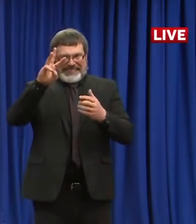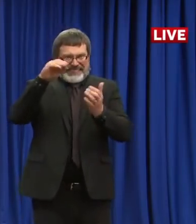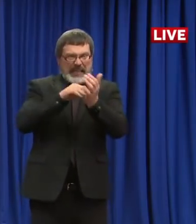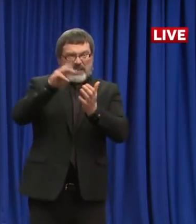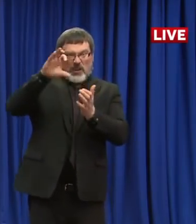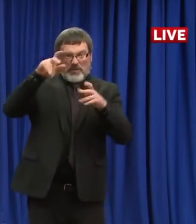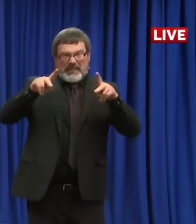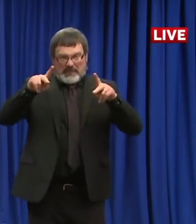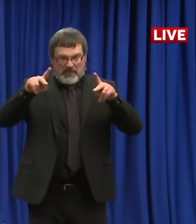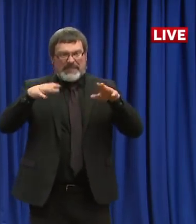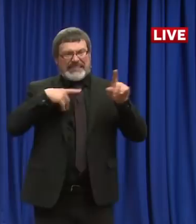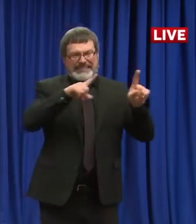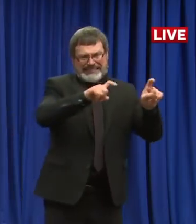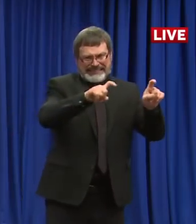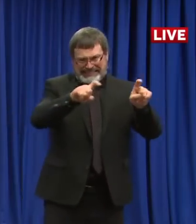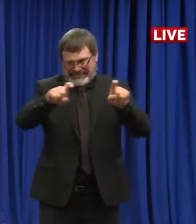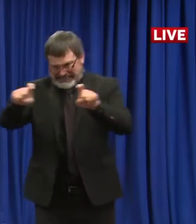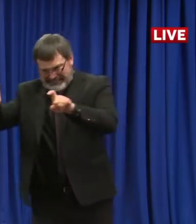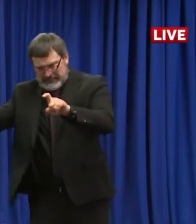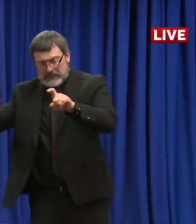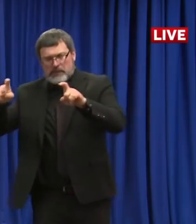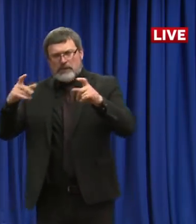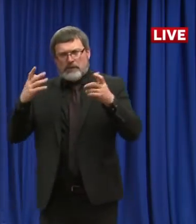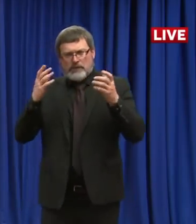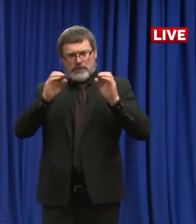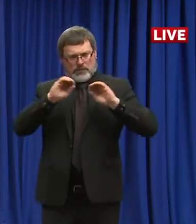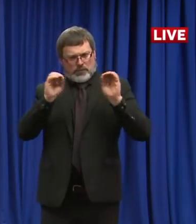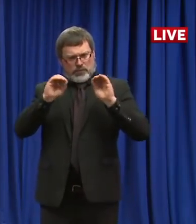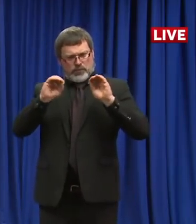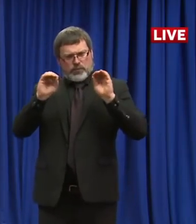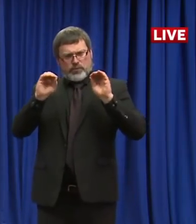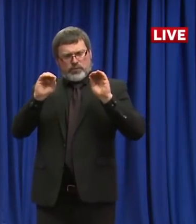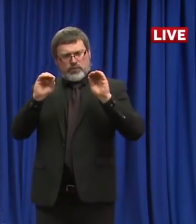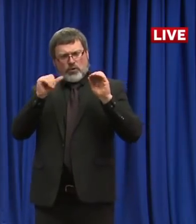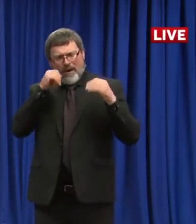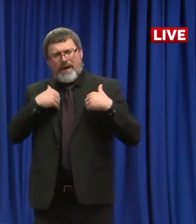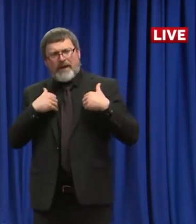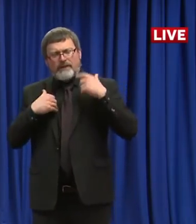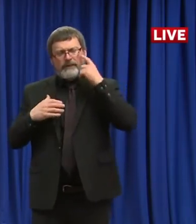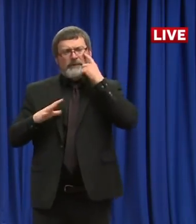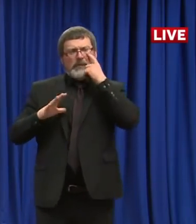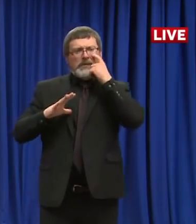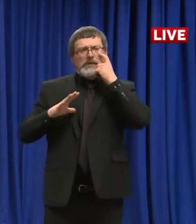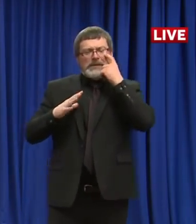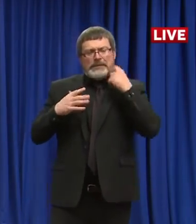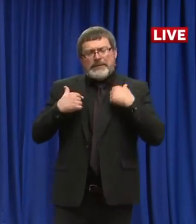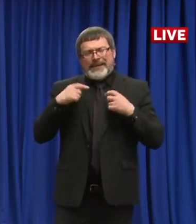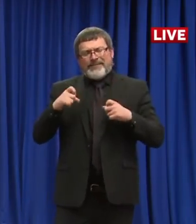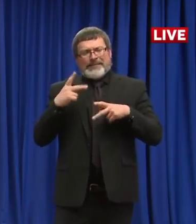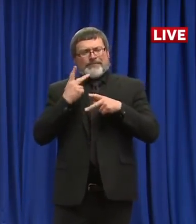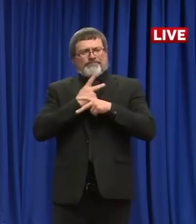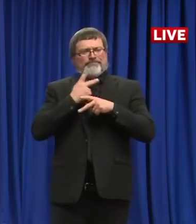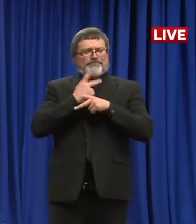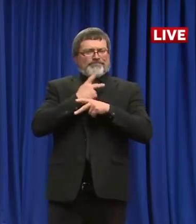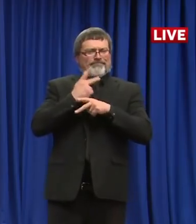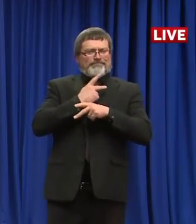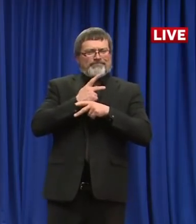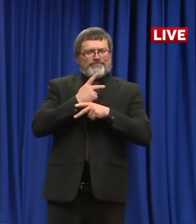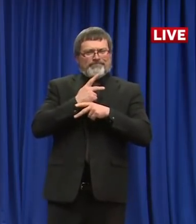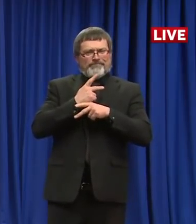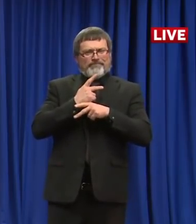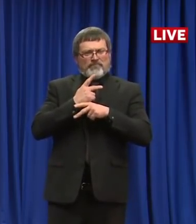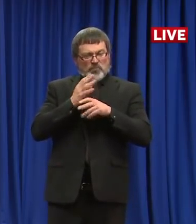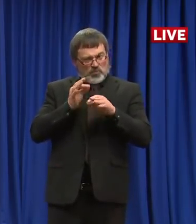we really need to evaluate, is this a value to our testing capacity, to our testing strategy?